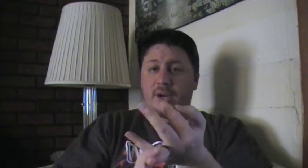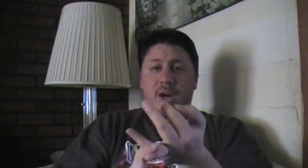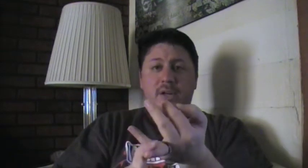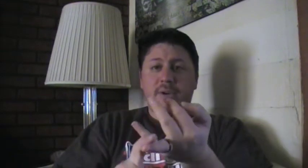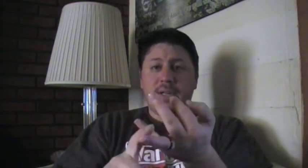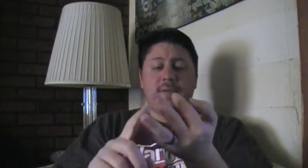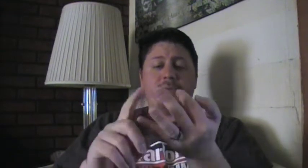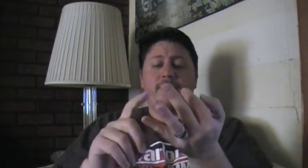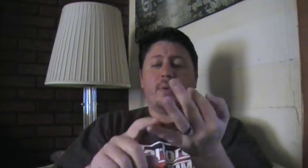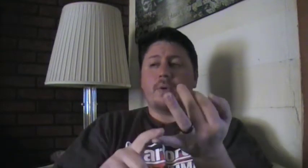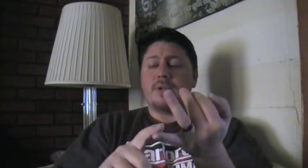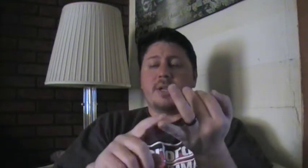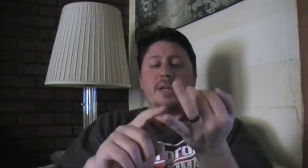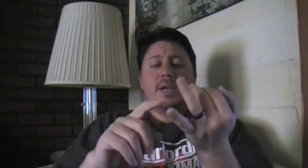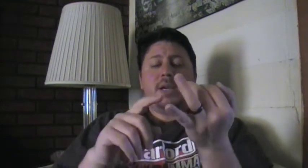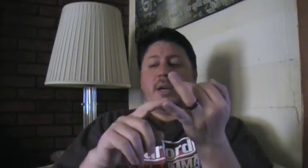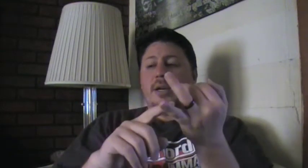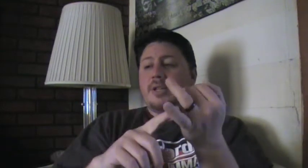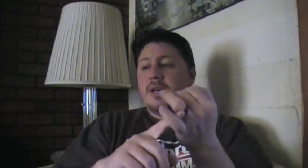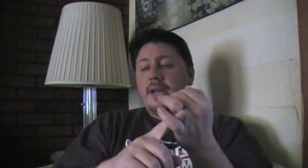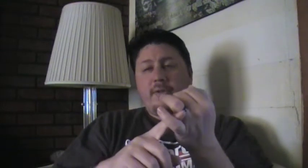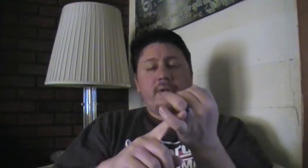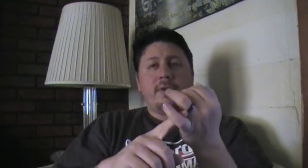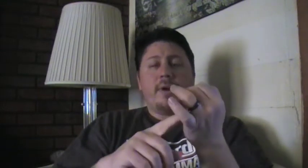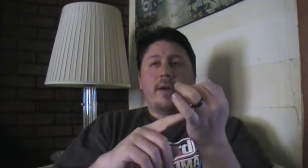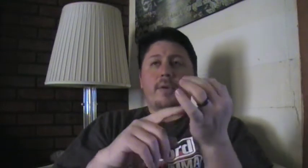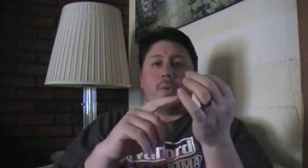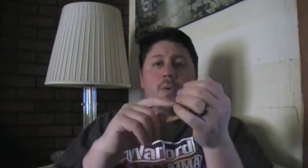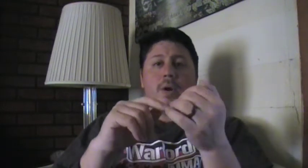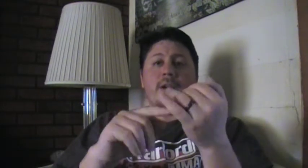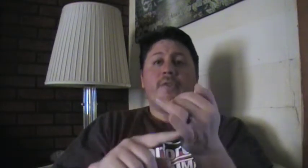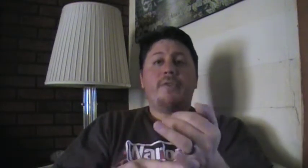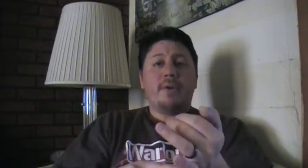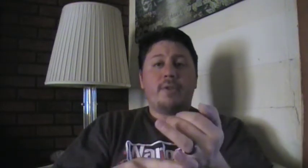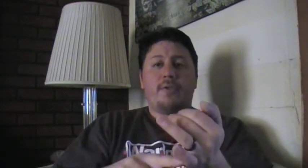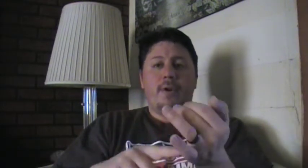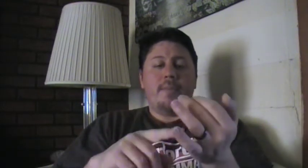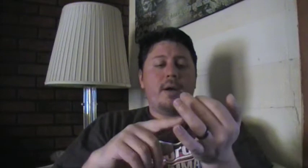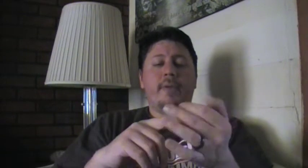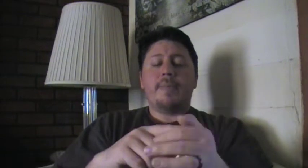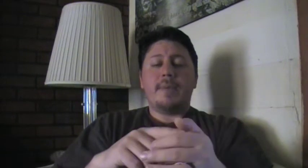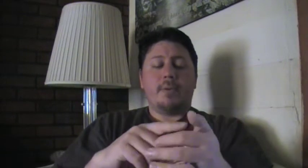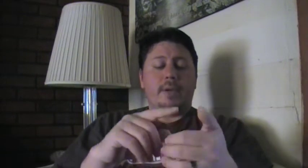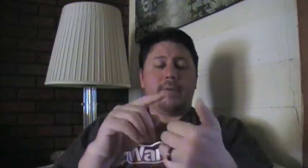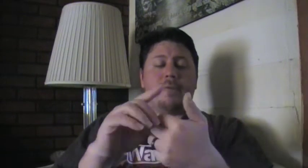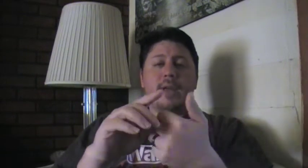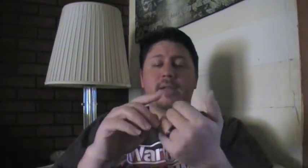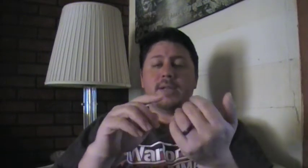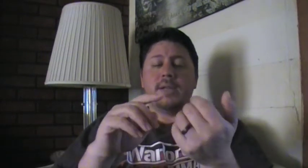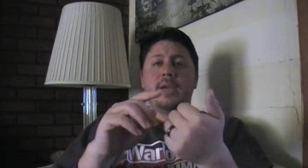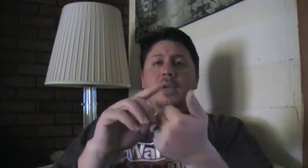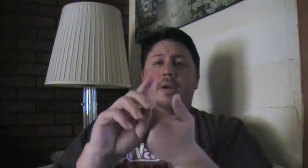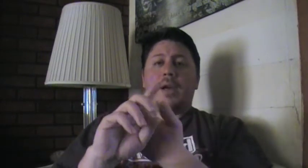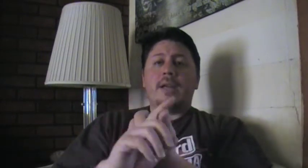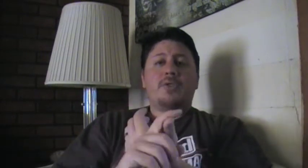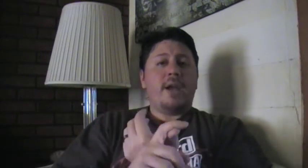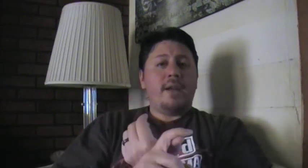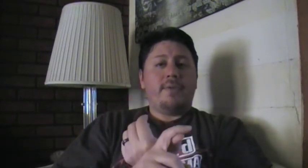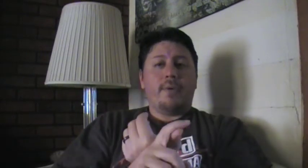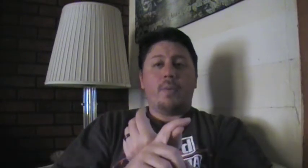concrete floors and needles on the ground or interference from other people and friends. And you're not training for the